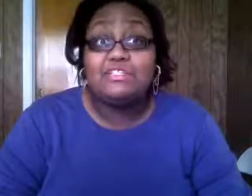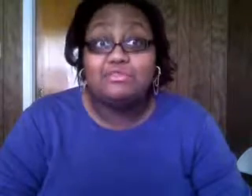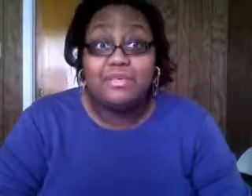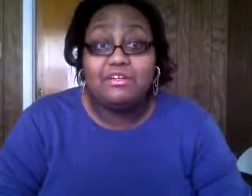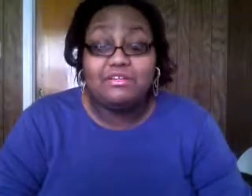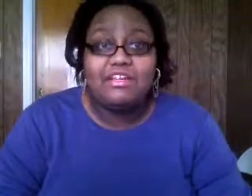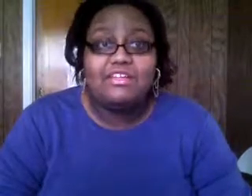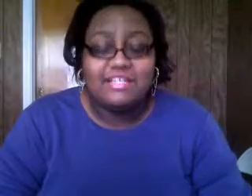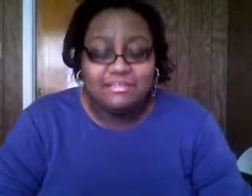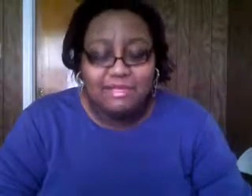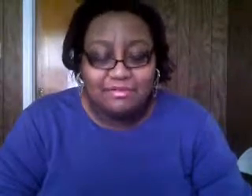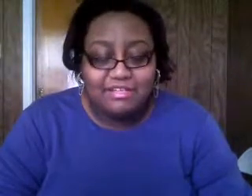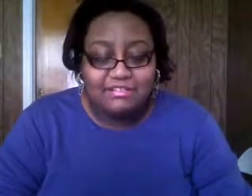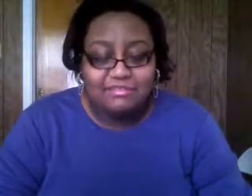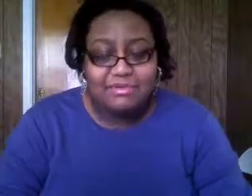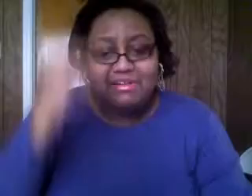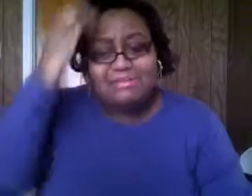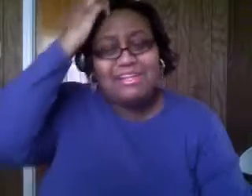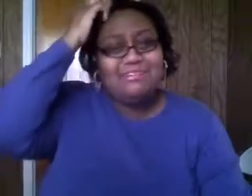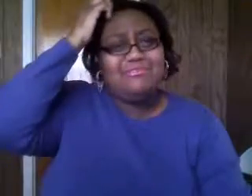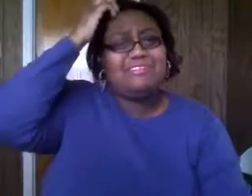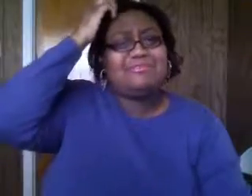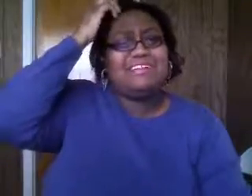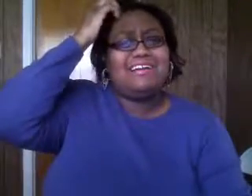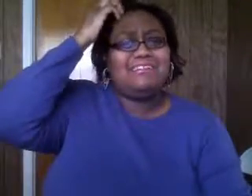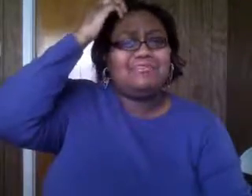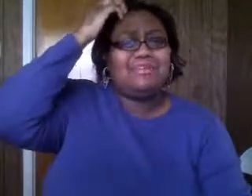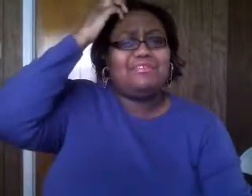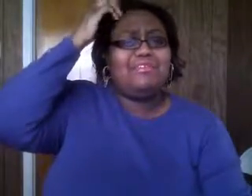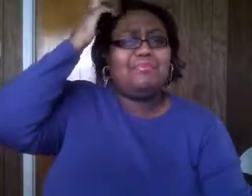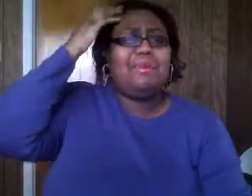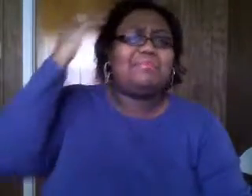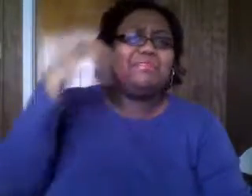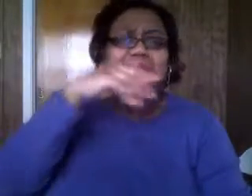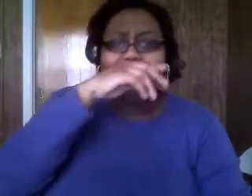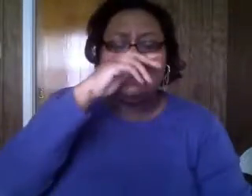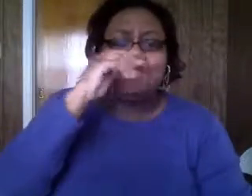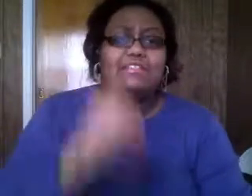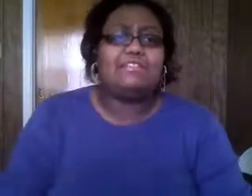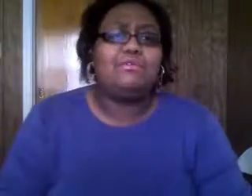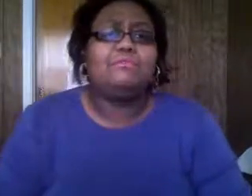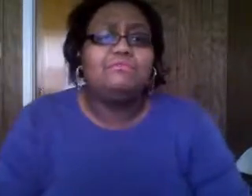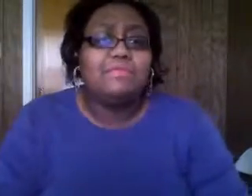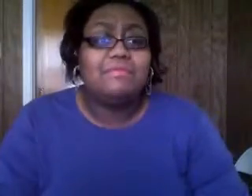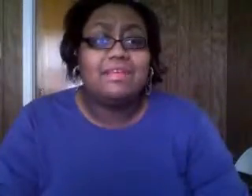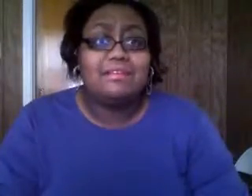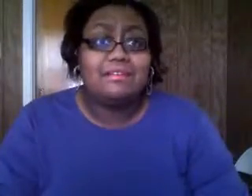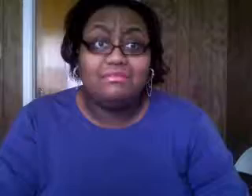the doorbell yeah somebody reading the doorbell and i'm like who is ringing our doorbell and my mom was like go down there and see who has the door i'm like no